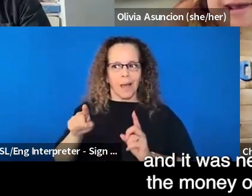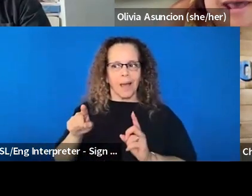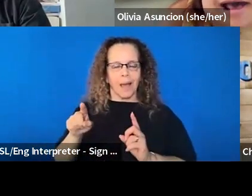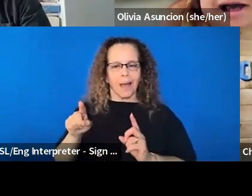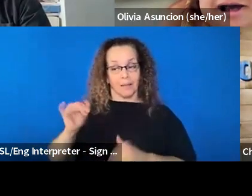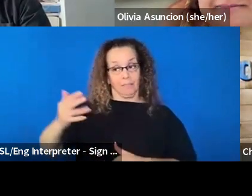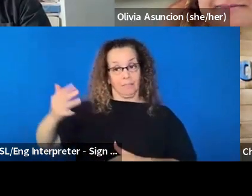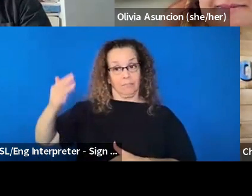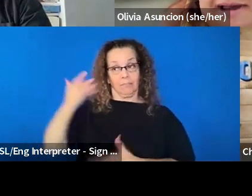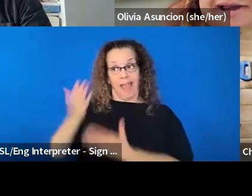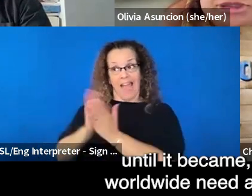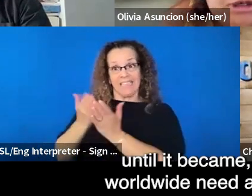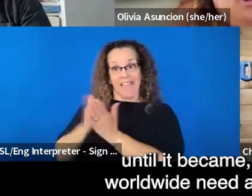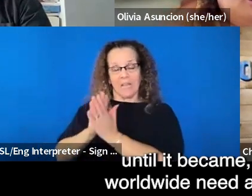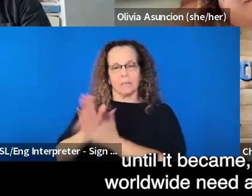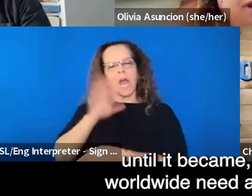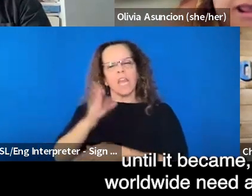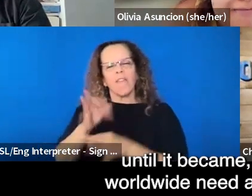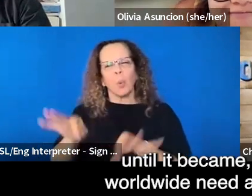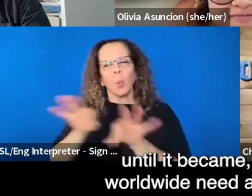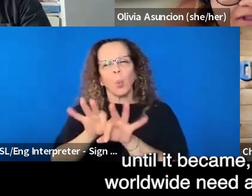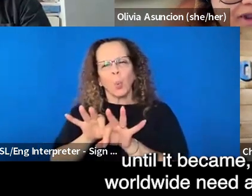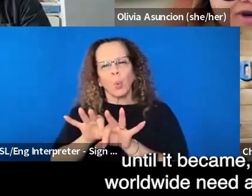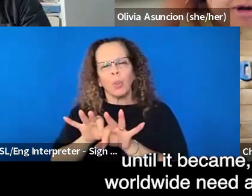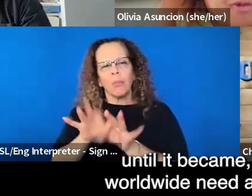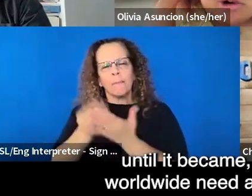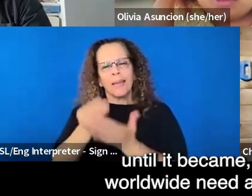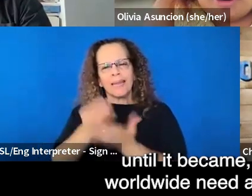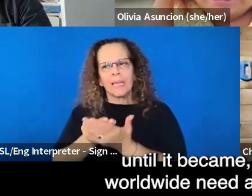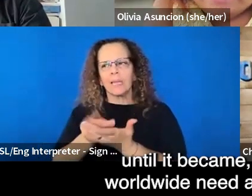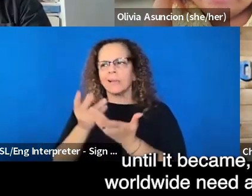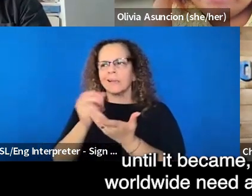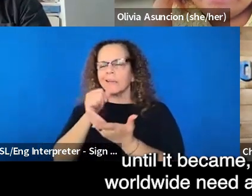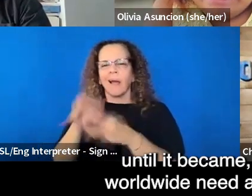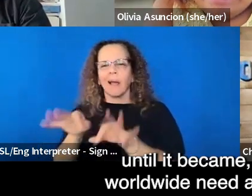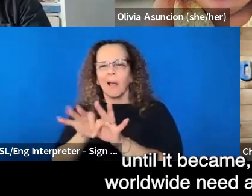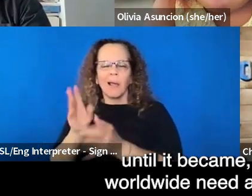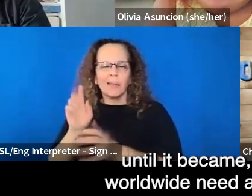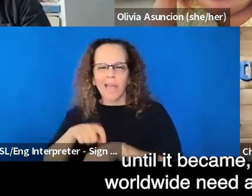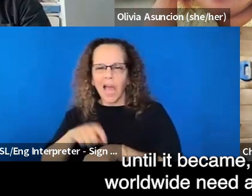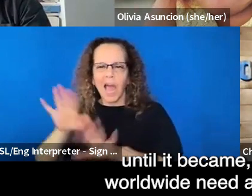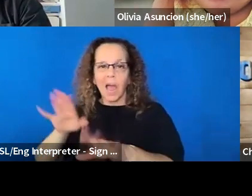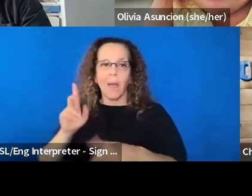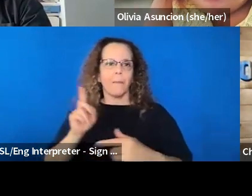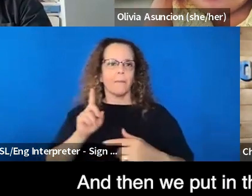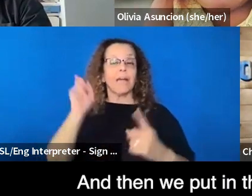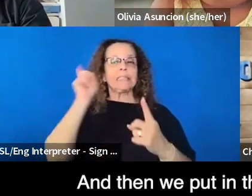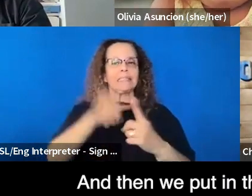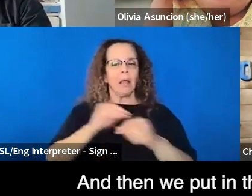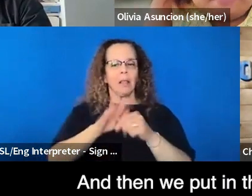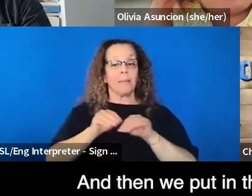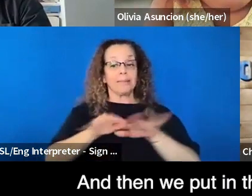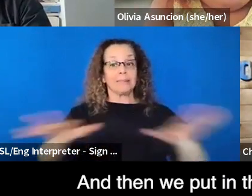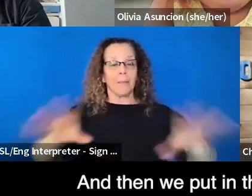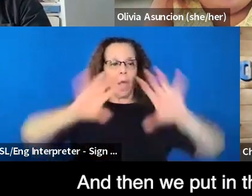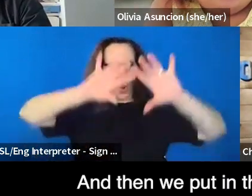time, um, until it became, you know, a worldwide need all of a sudden. And then